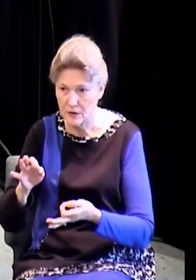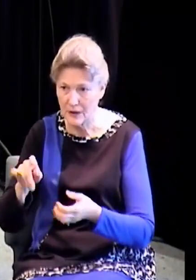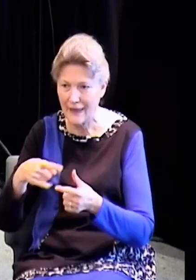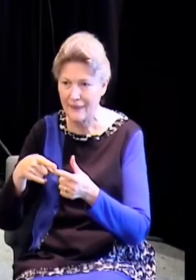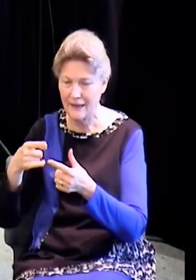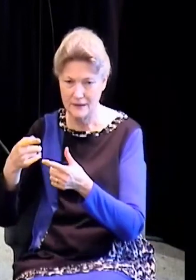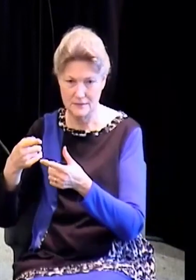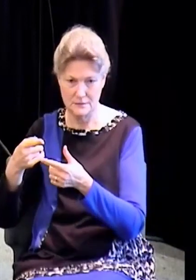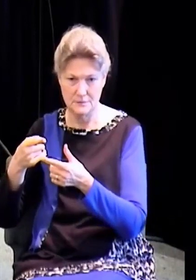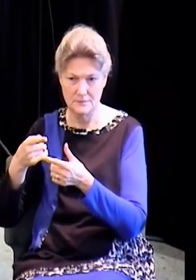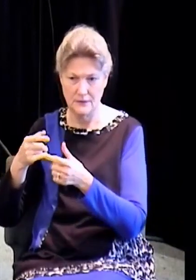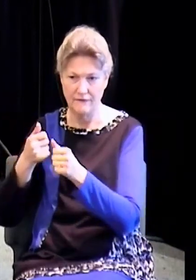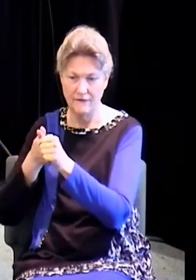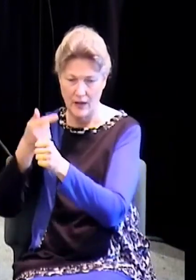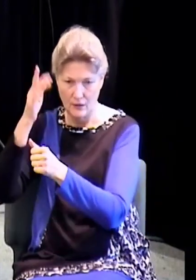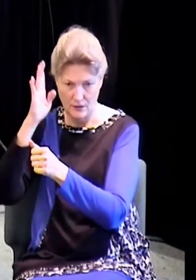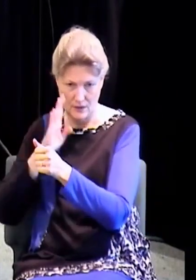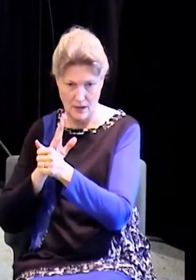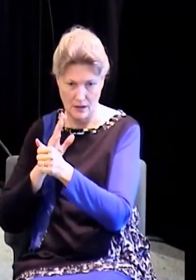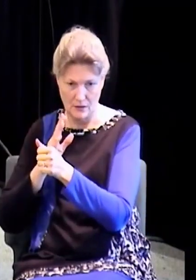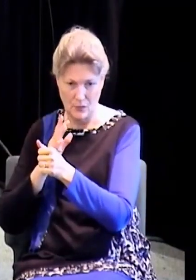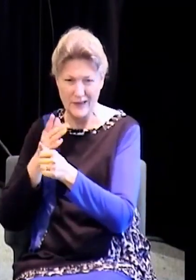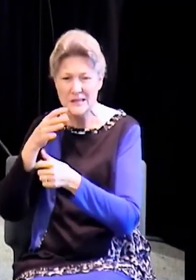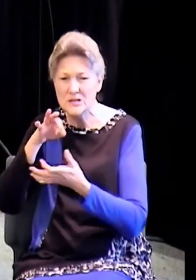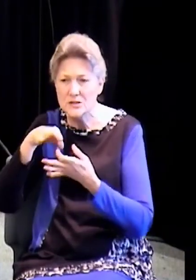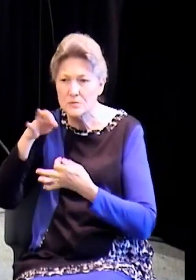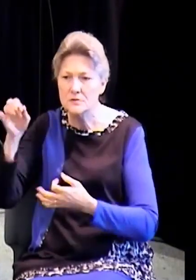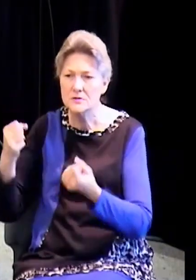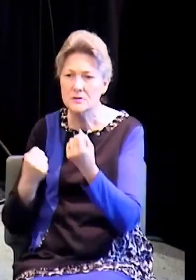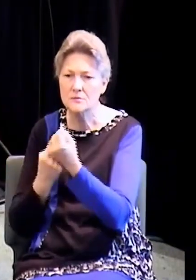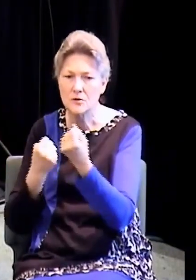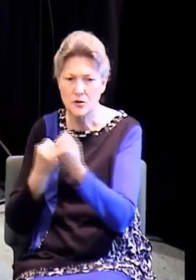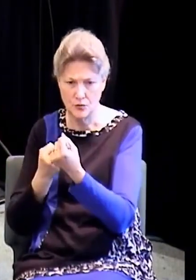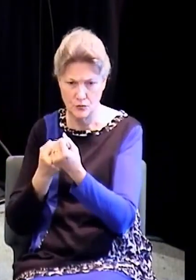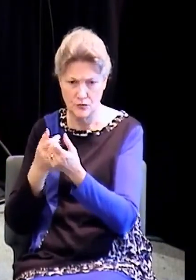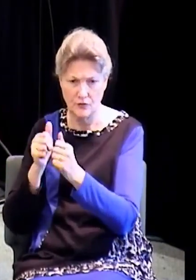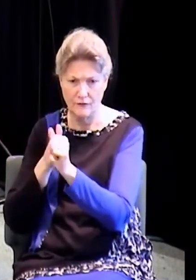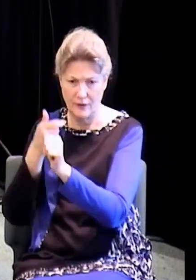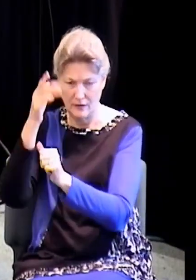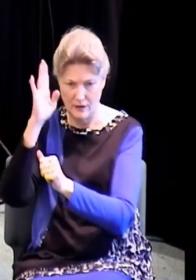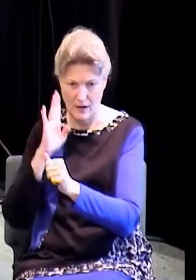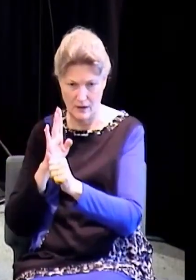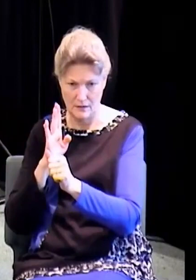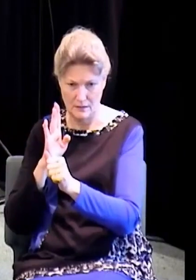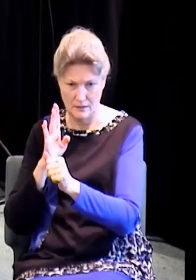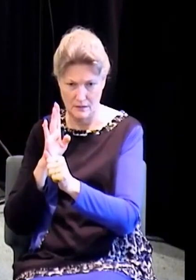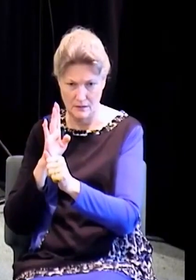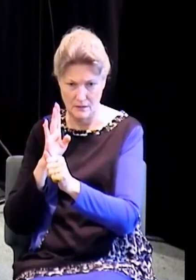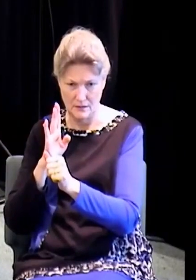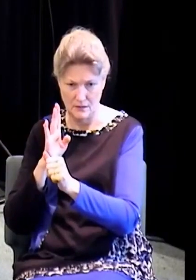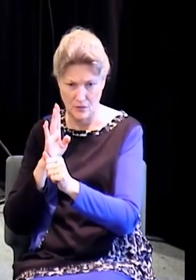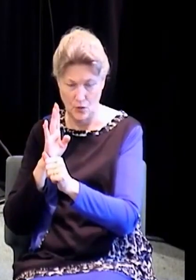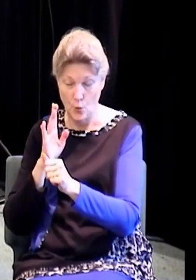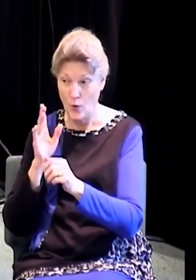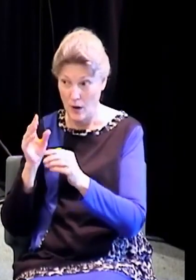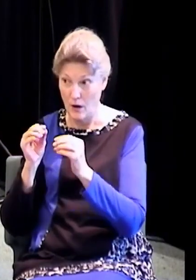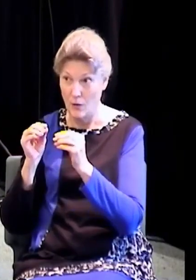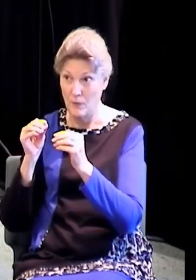with God. We're moving towards that, folks. When that trumpet sounds, we're gone. It says, we will